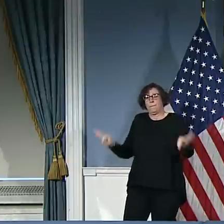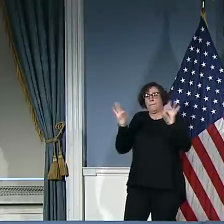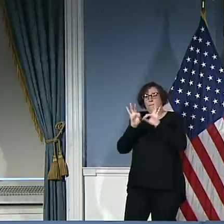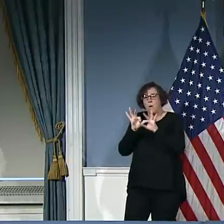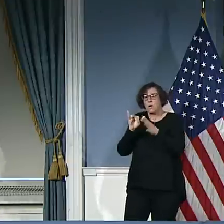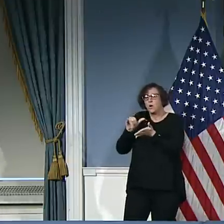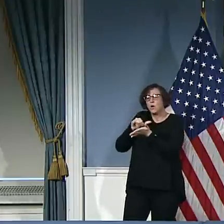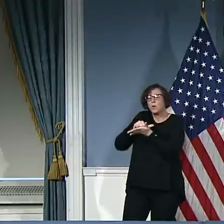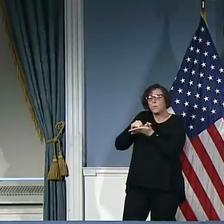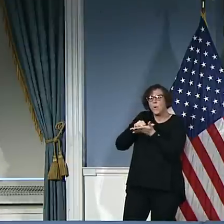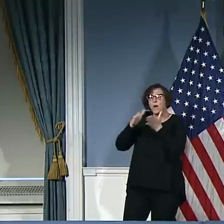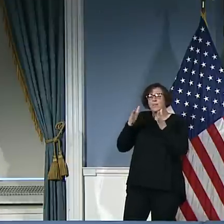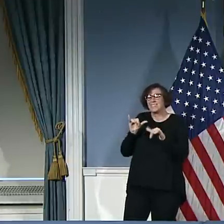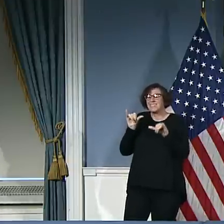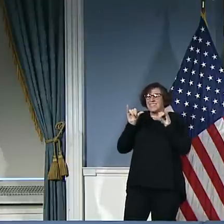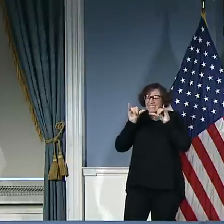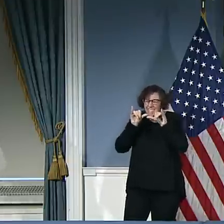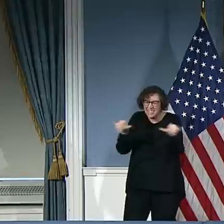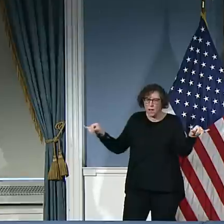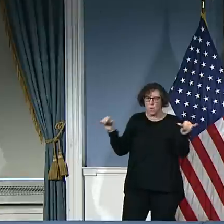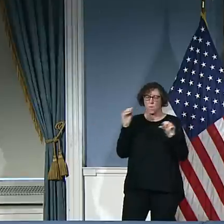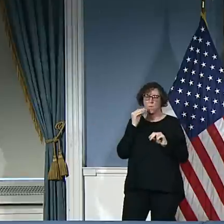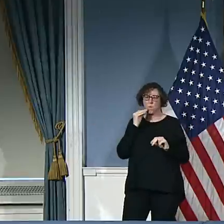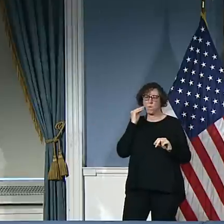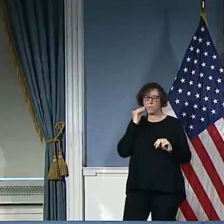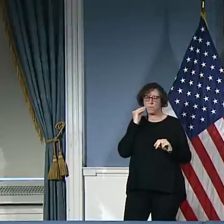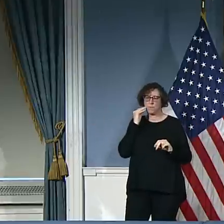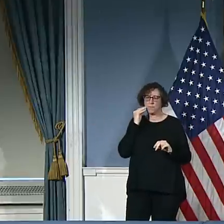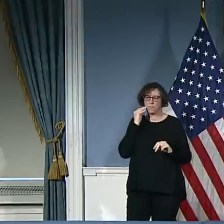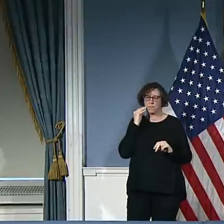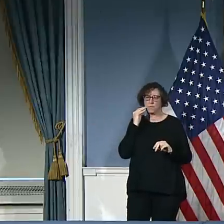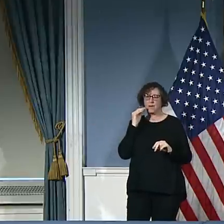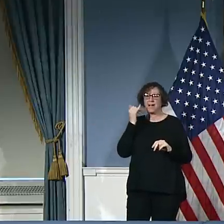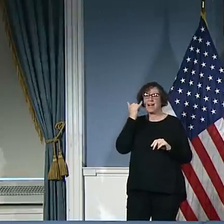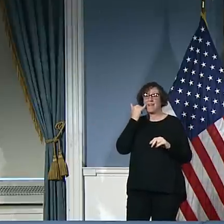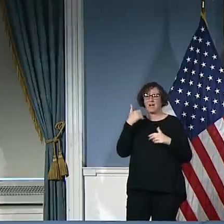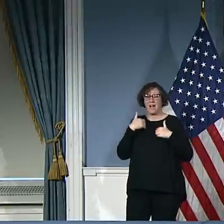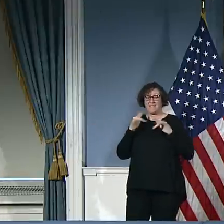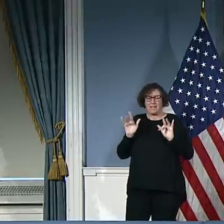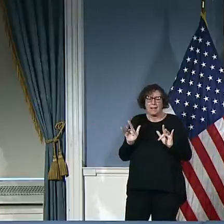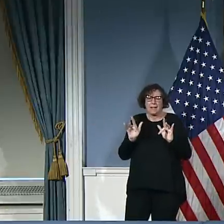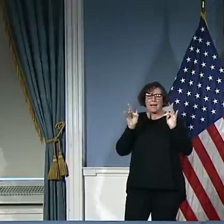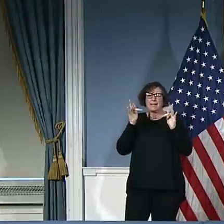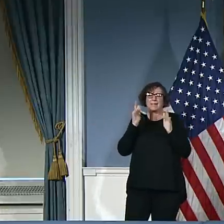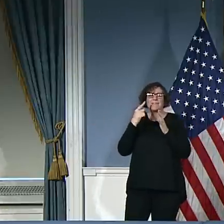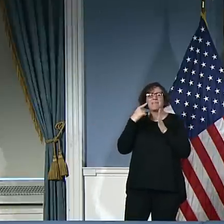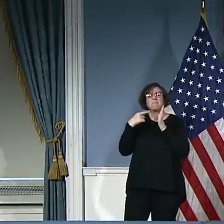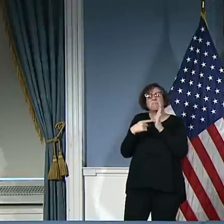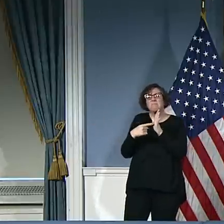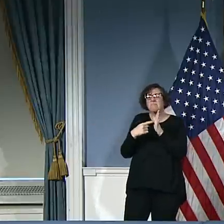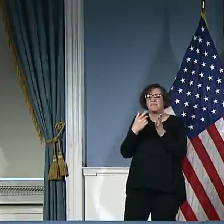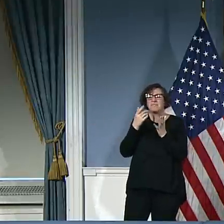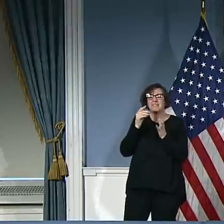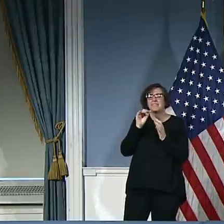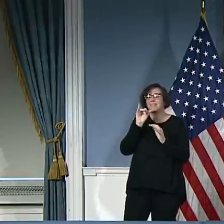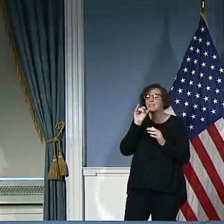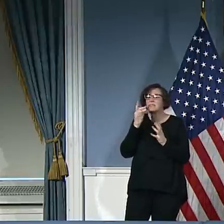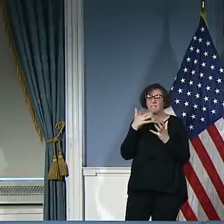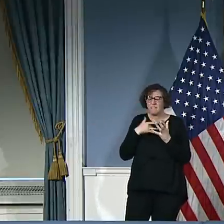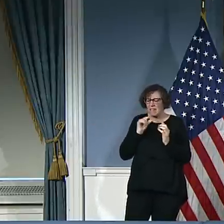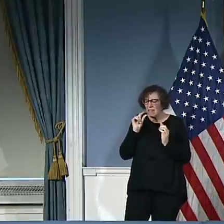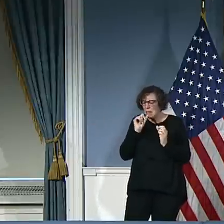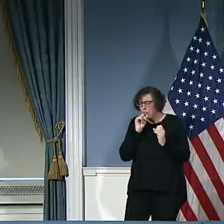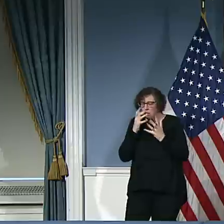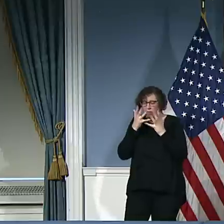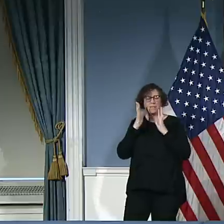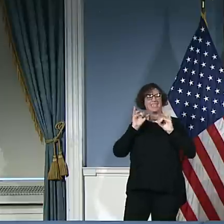to go to the hospital for the symptoms that they have that are likely mild COVID symptoms, they should stay home. We need to